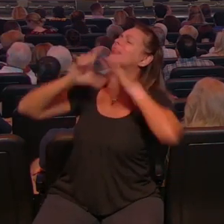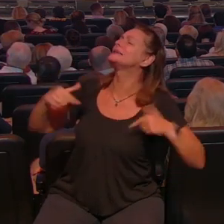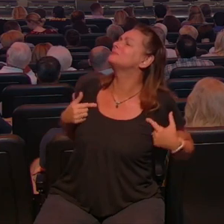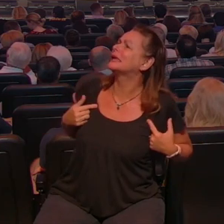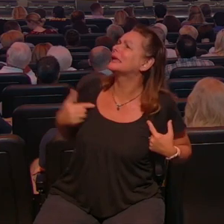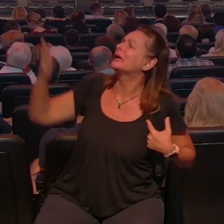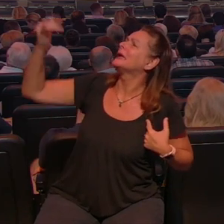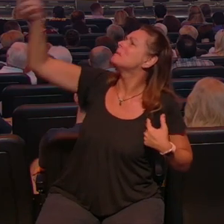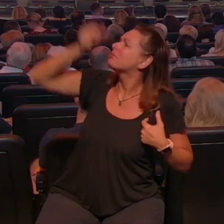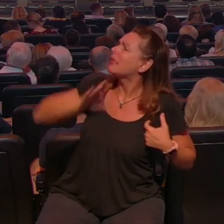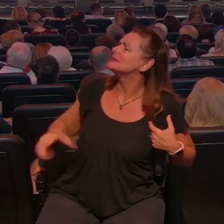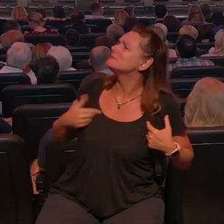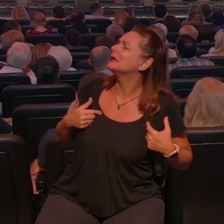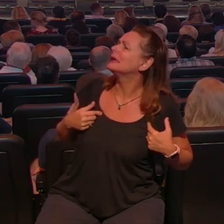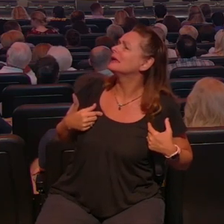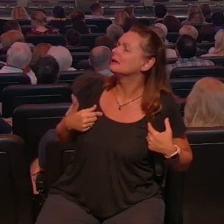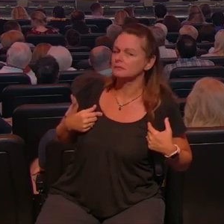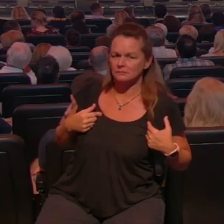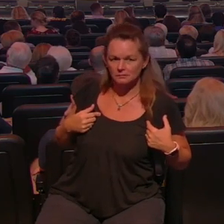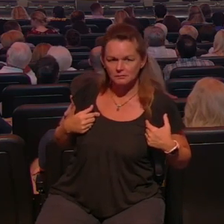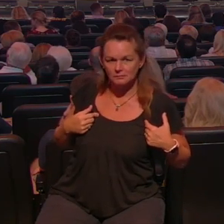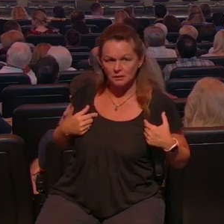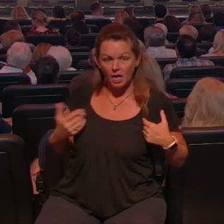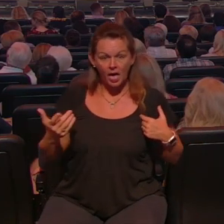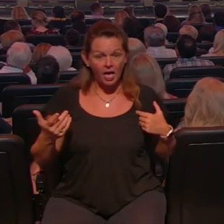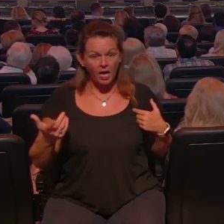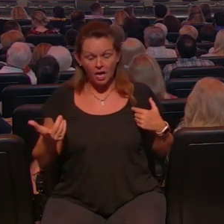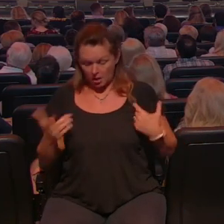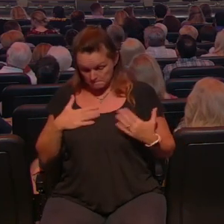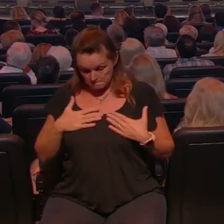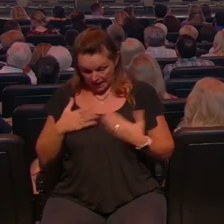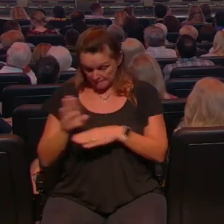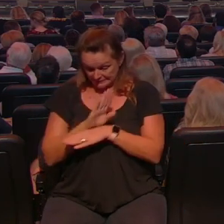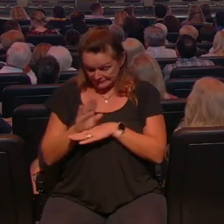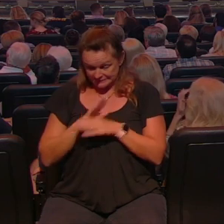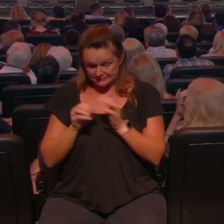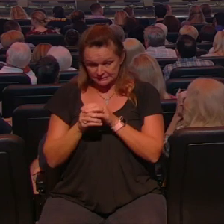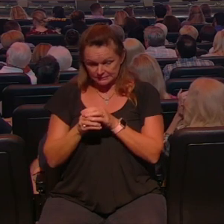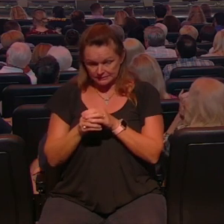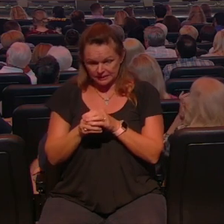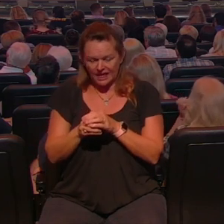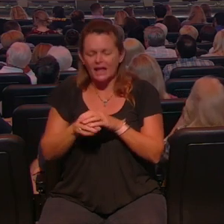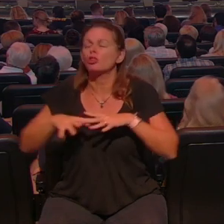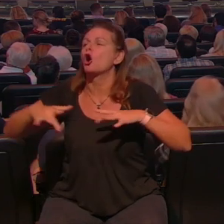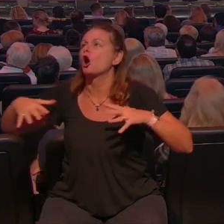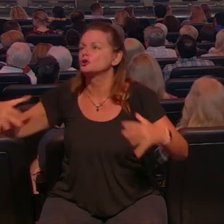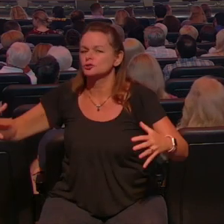him and enlarge my territory or increase my business that your hand would be with me